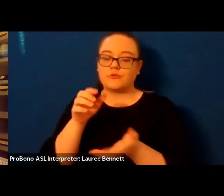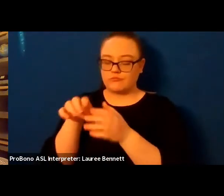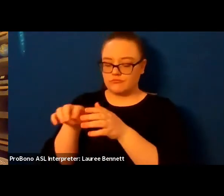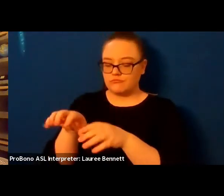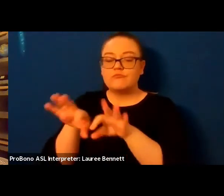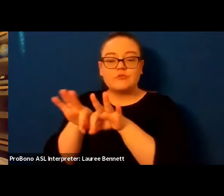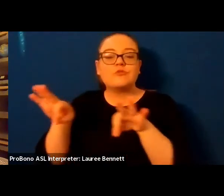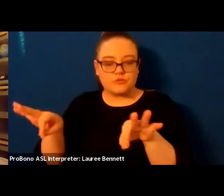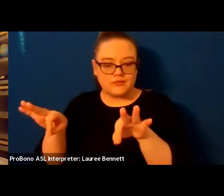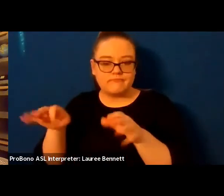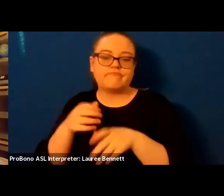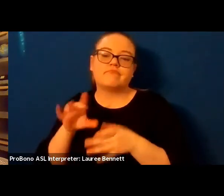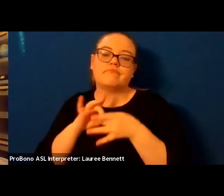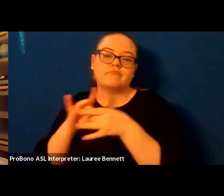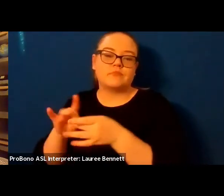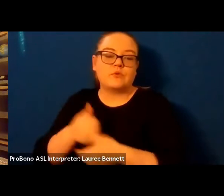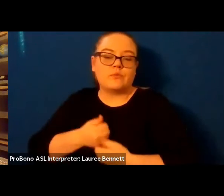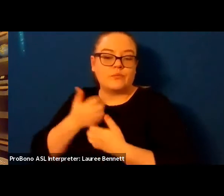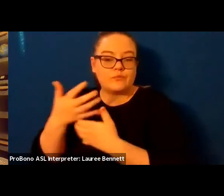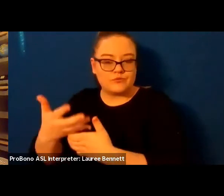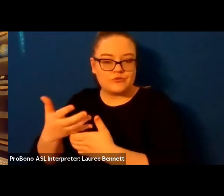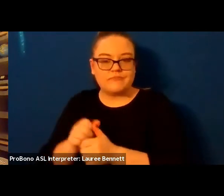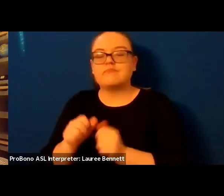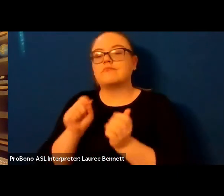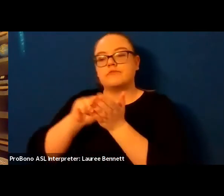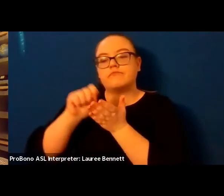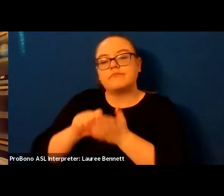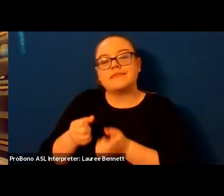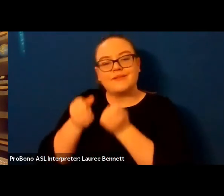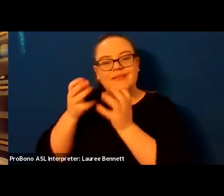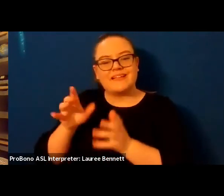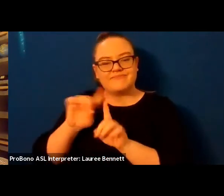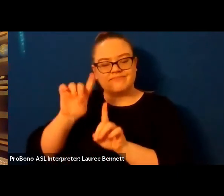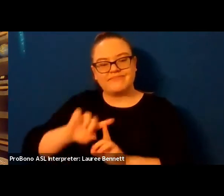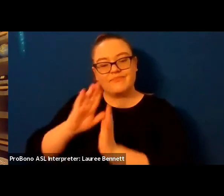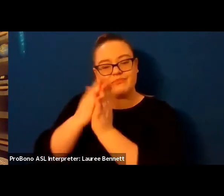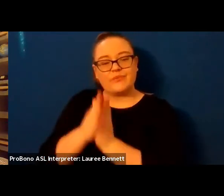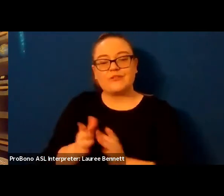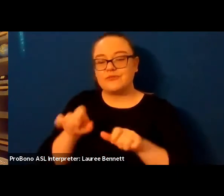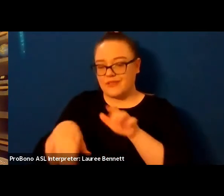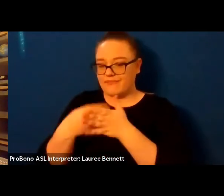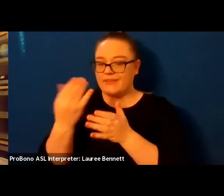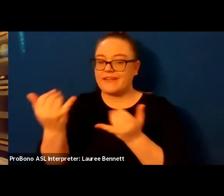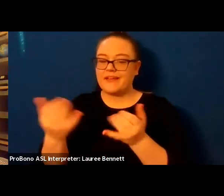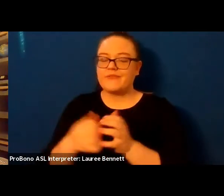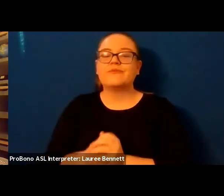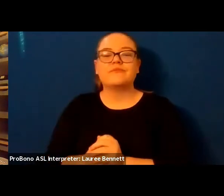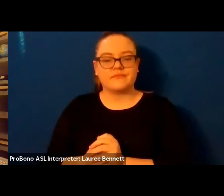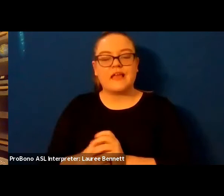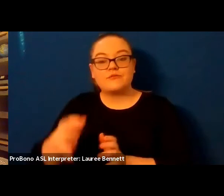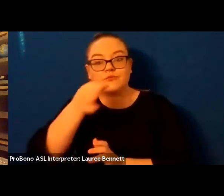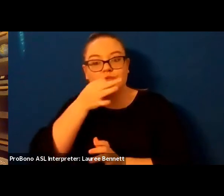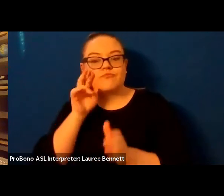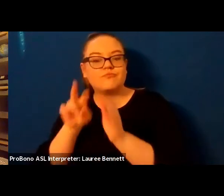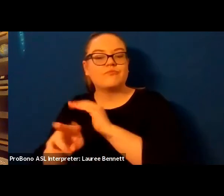anger appears in the anthology burn it down out now from seal press and her debut poetry chat book fixed stars is forthcoming